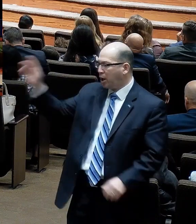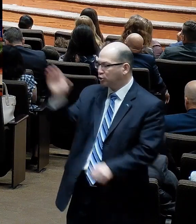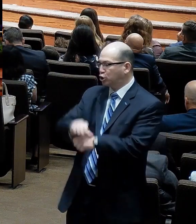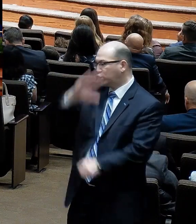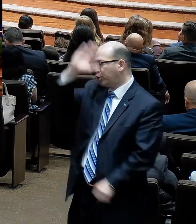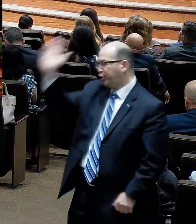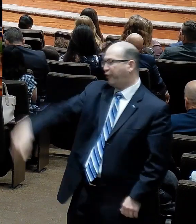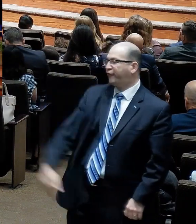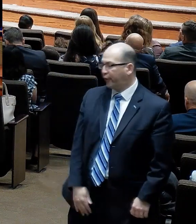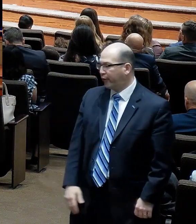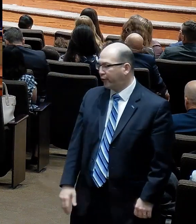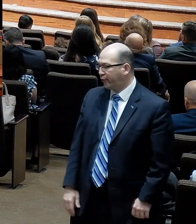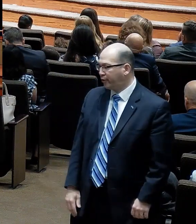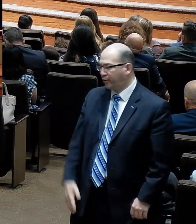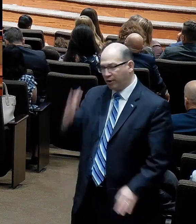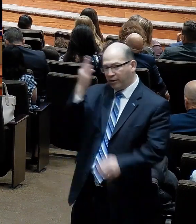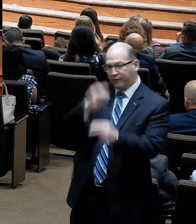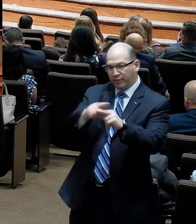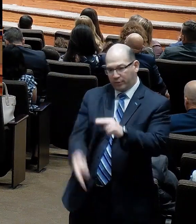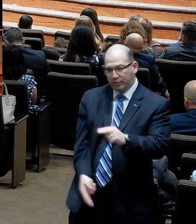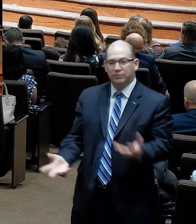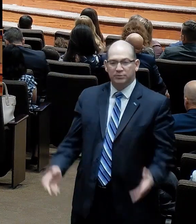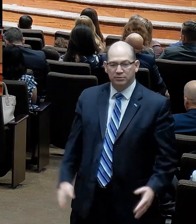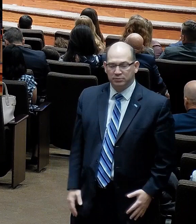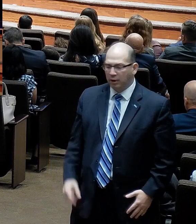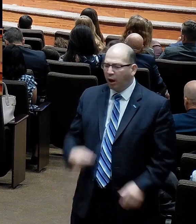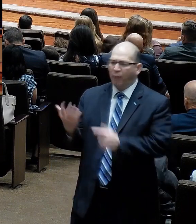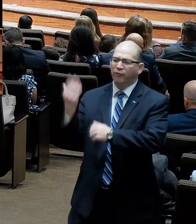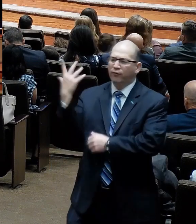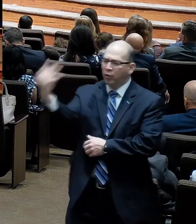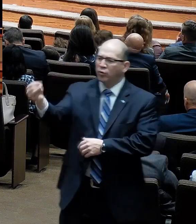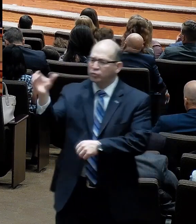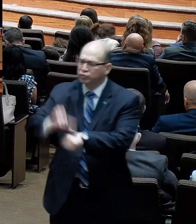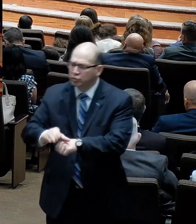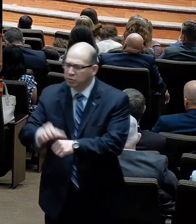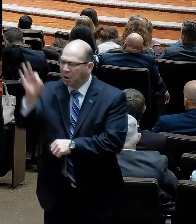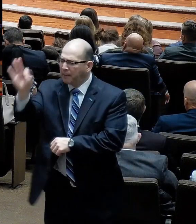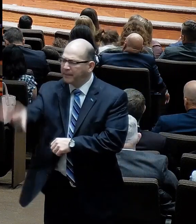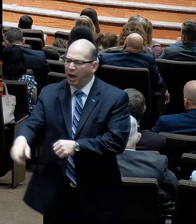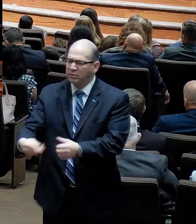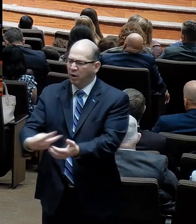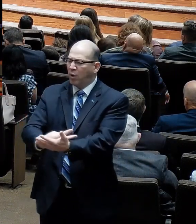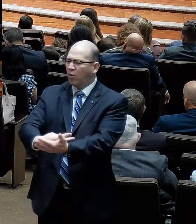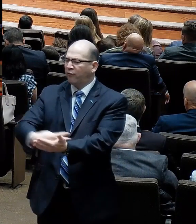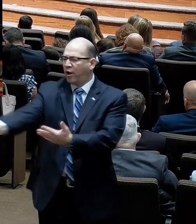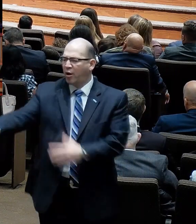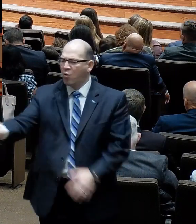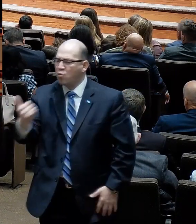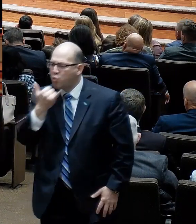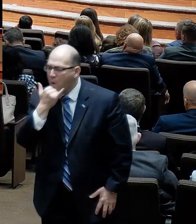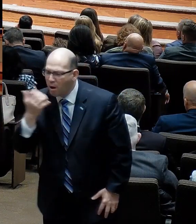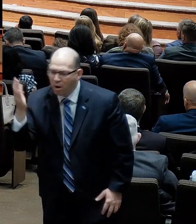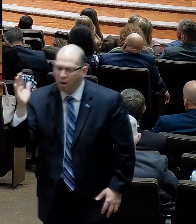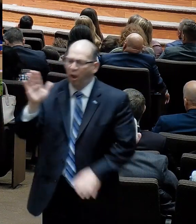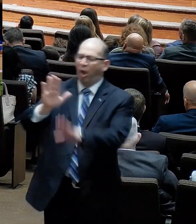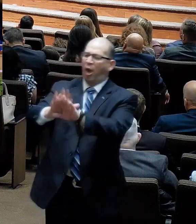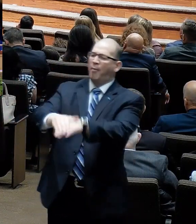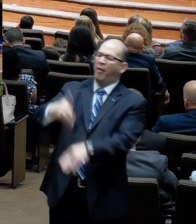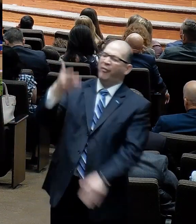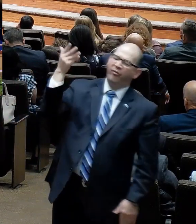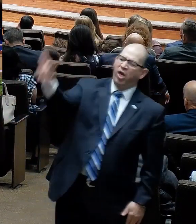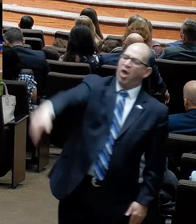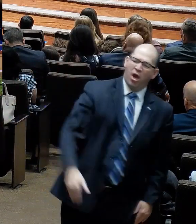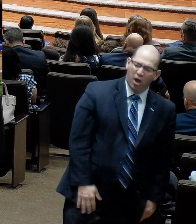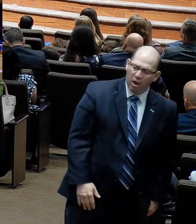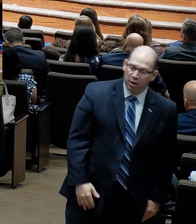go to church. Church, I had a pastor let me down. I used to go to church and they're all a bunch of hypocrites. What are they saying? A trial came